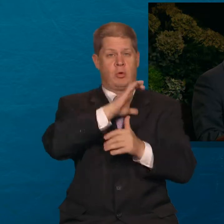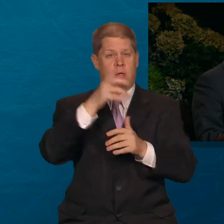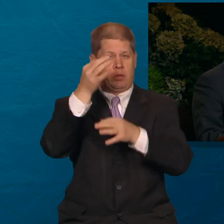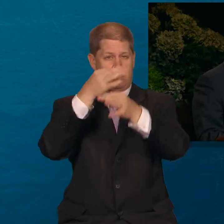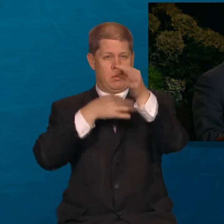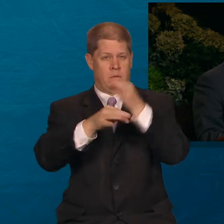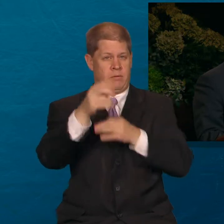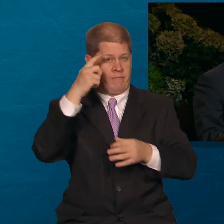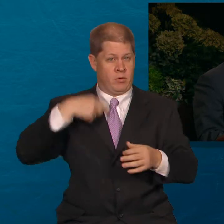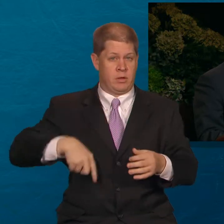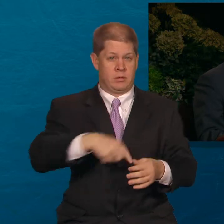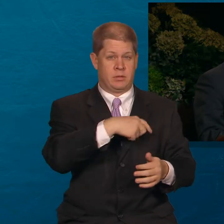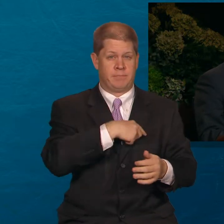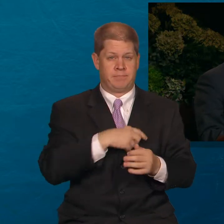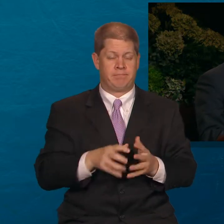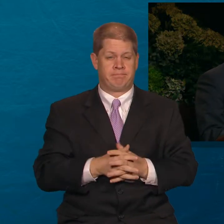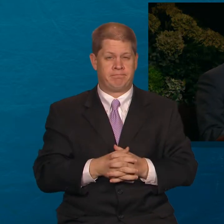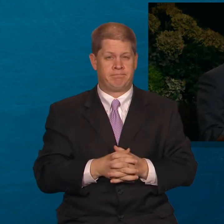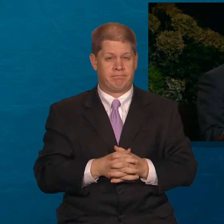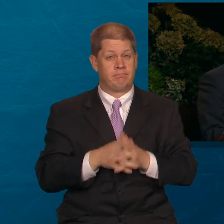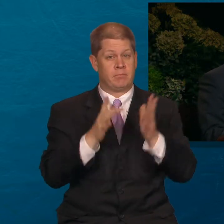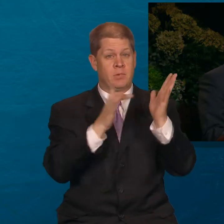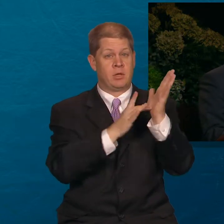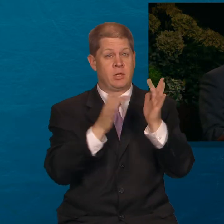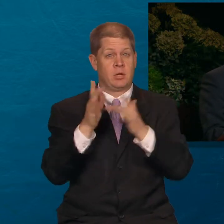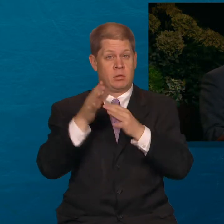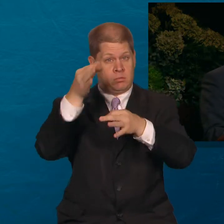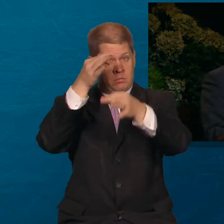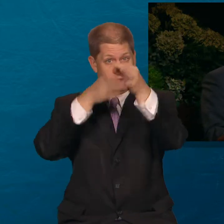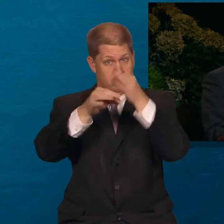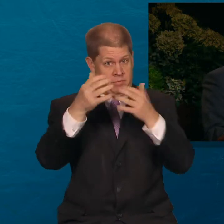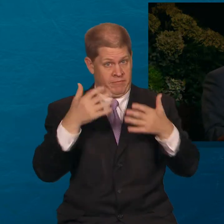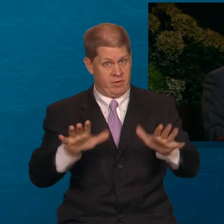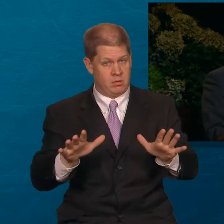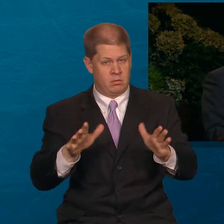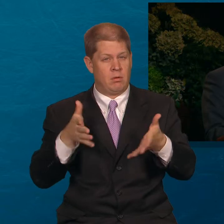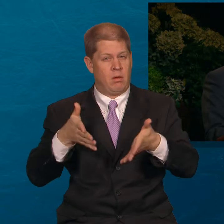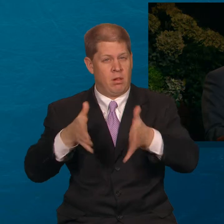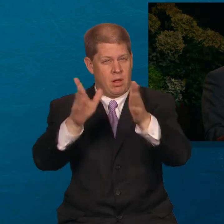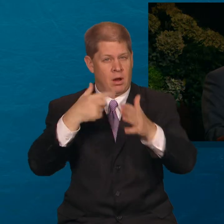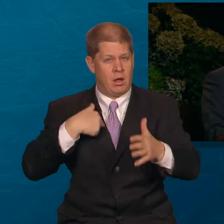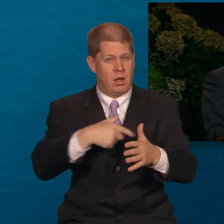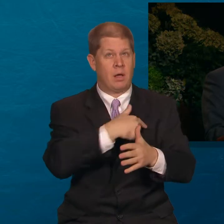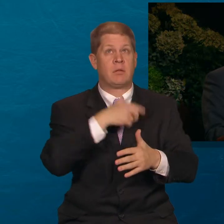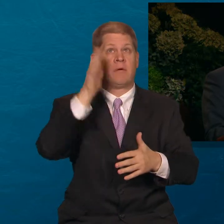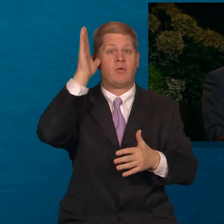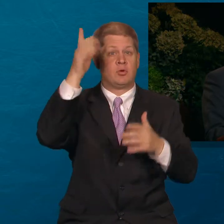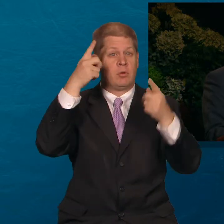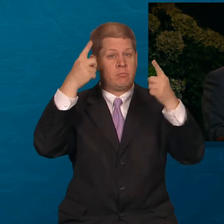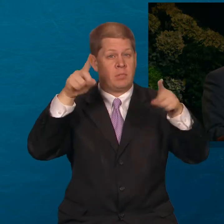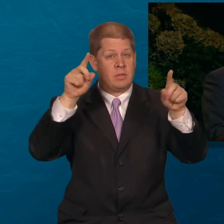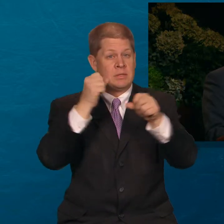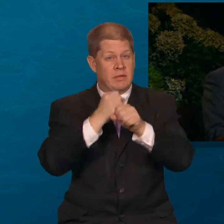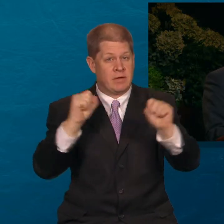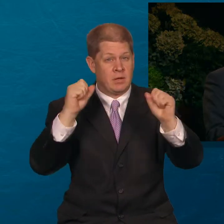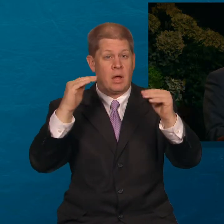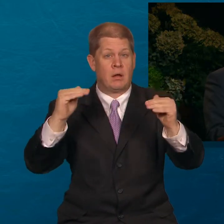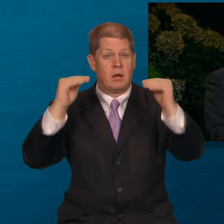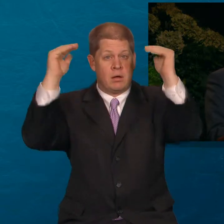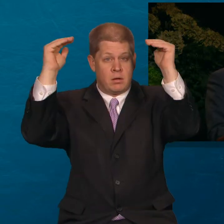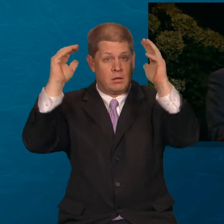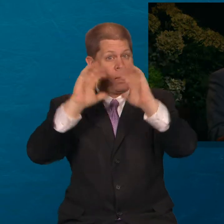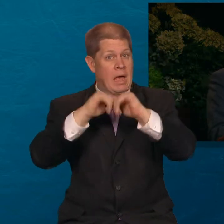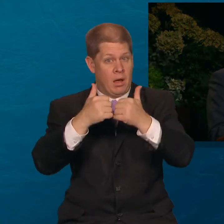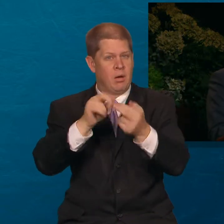Jesus Christ. The Savior's atoning sacrifice makes possible our future salvation and exaltation through the